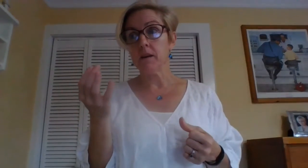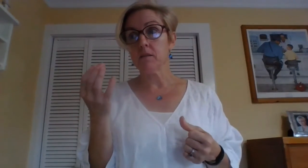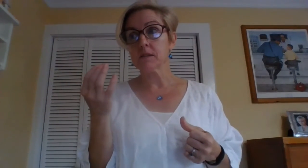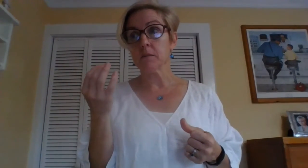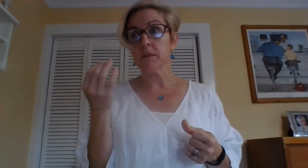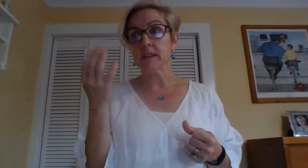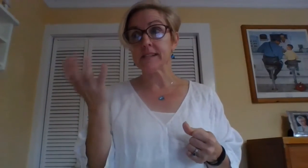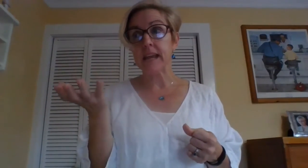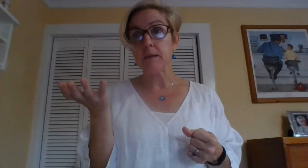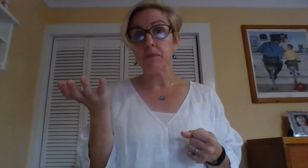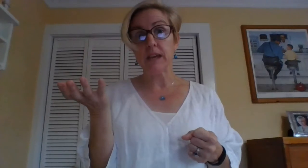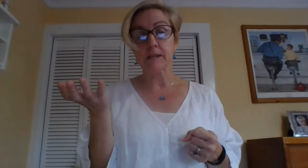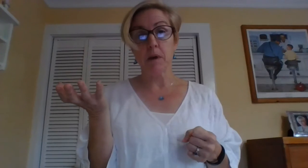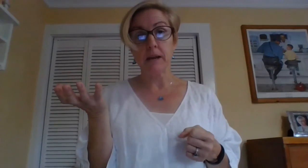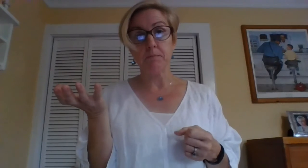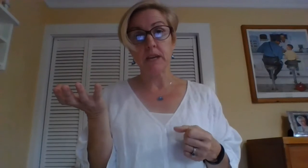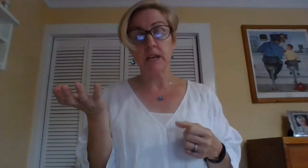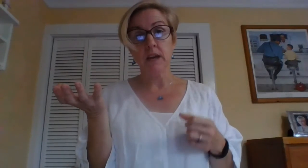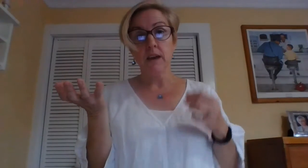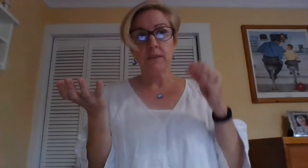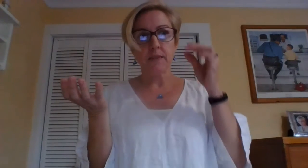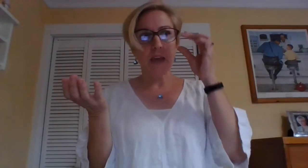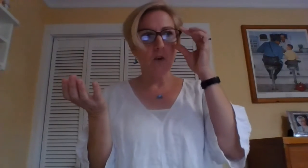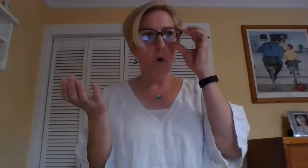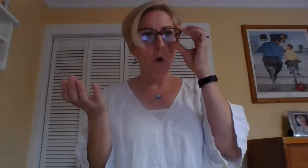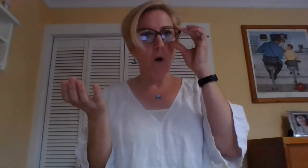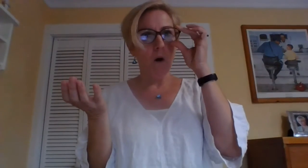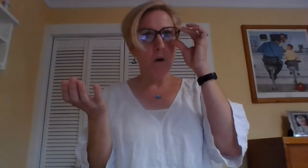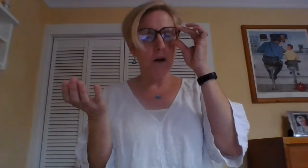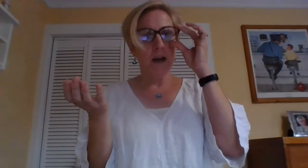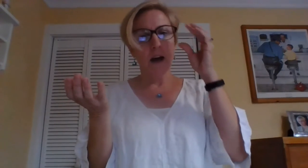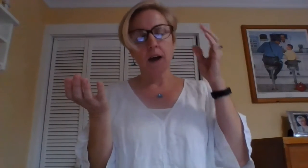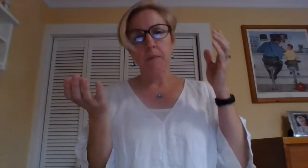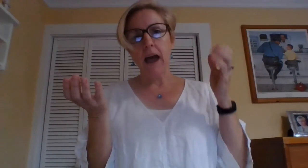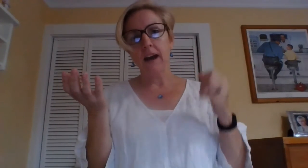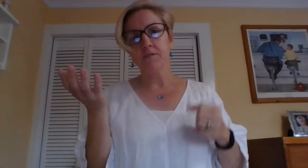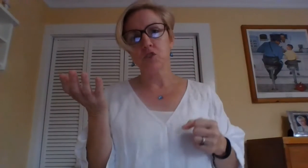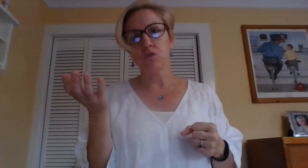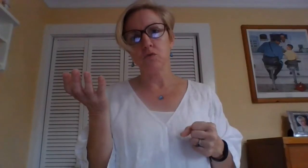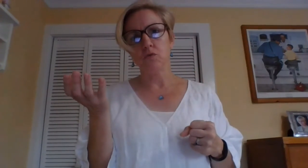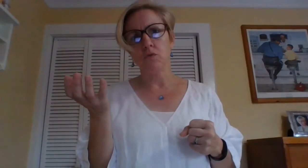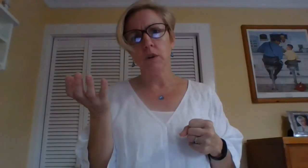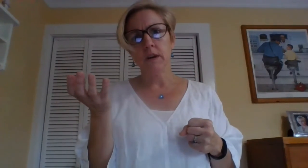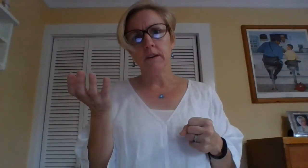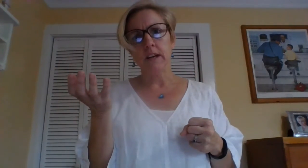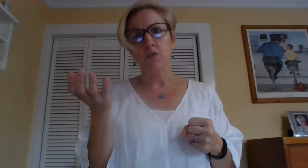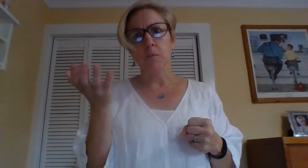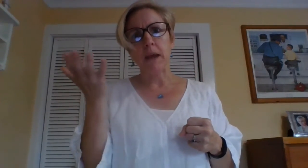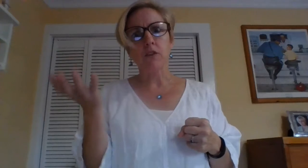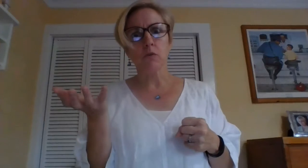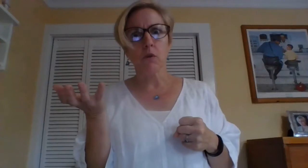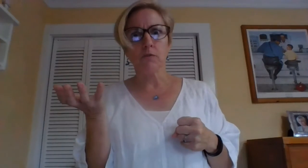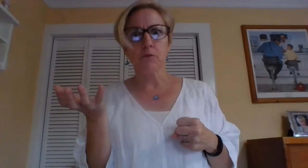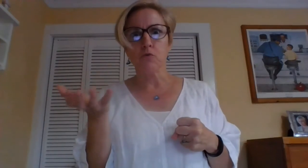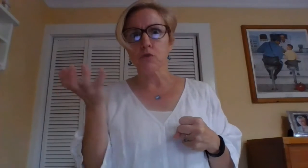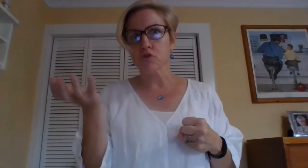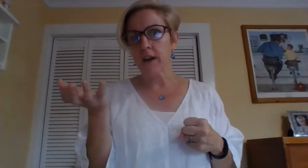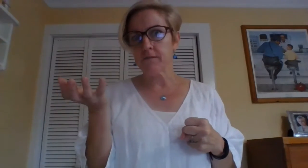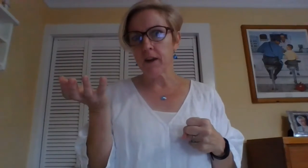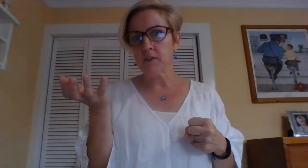Some of the same things might be that they all have to either make their own food or try to find